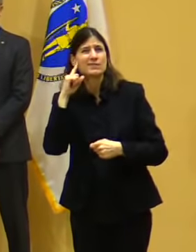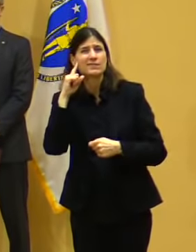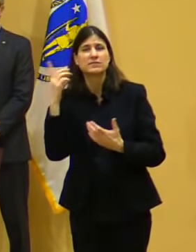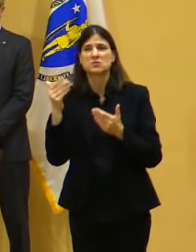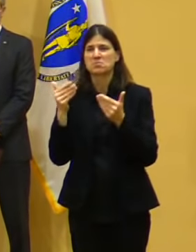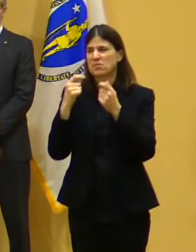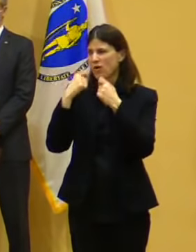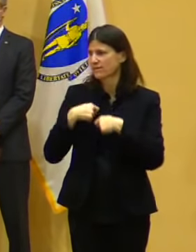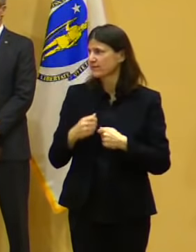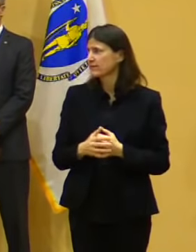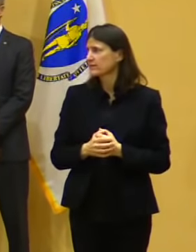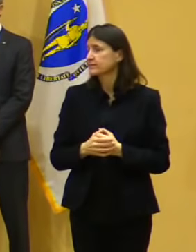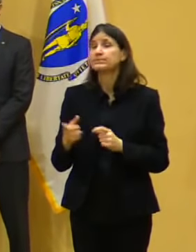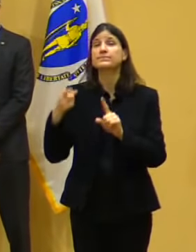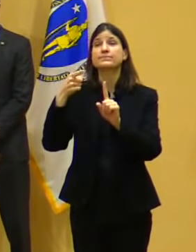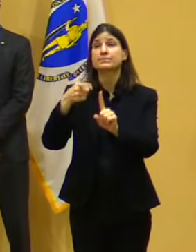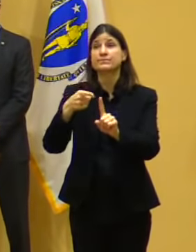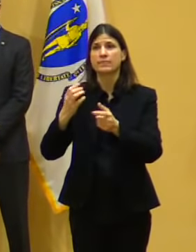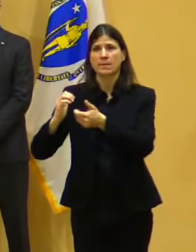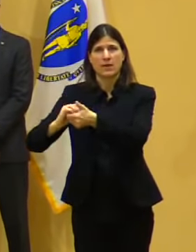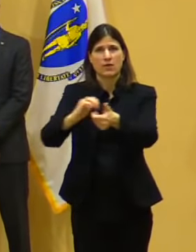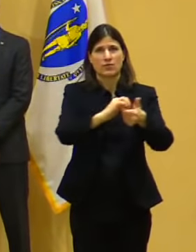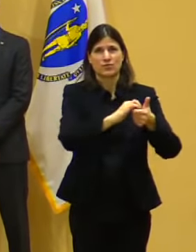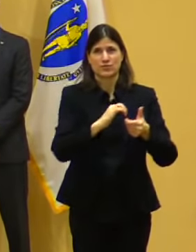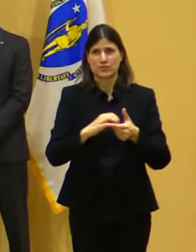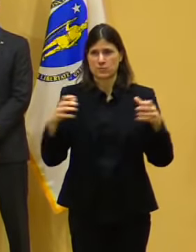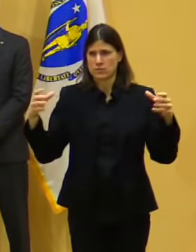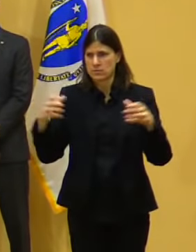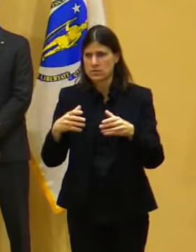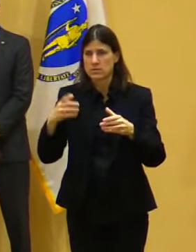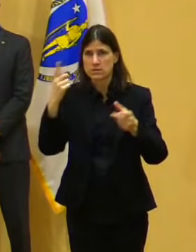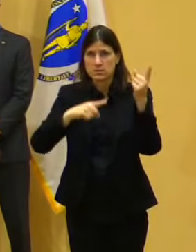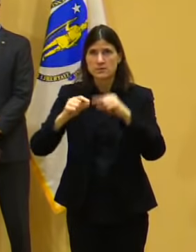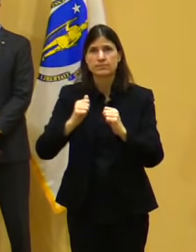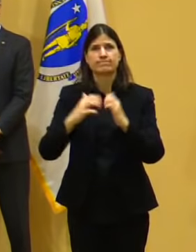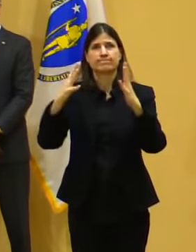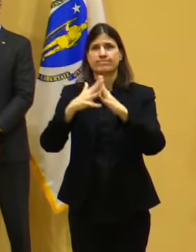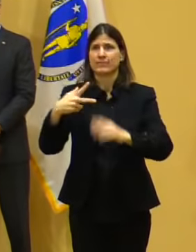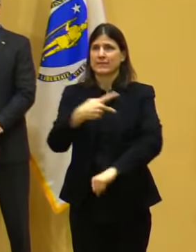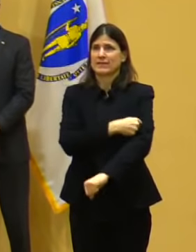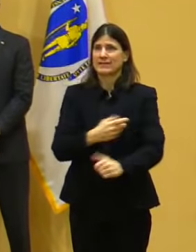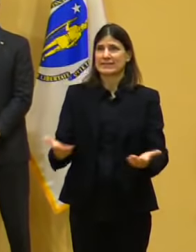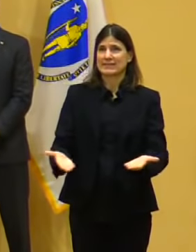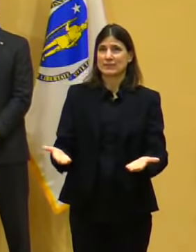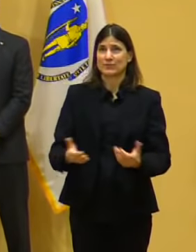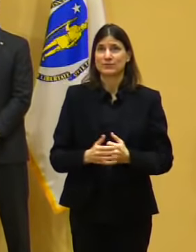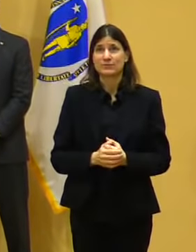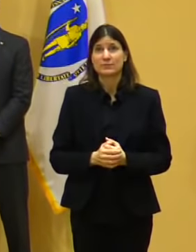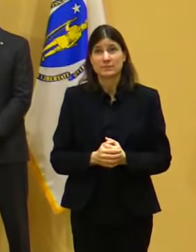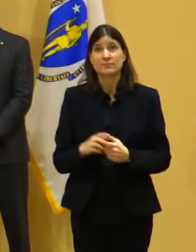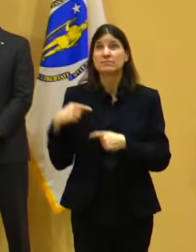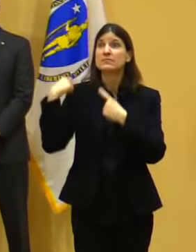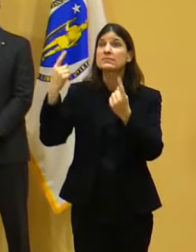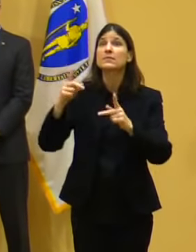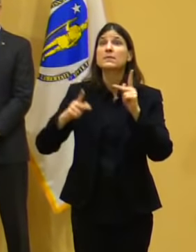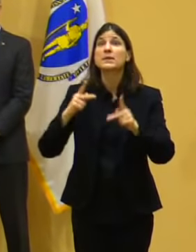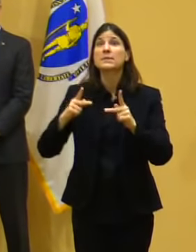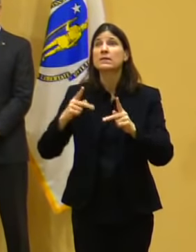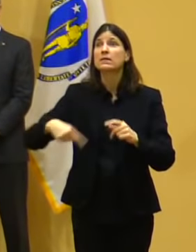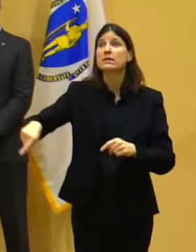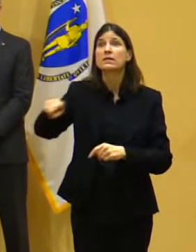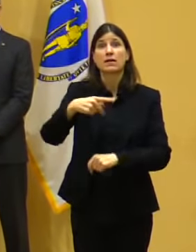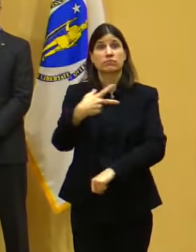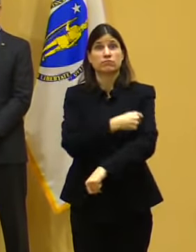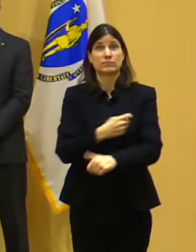Today we're seeing an increased efficiency and patient satisfaction over the last two weeks and